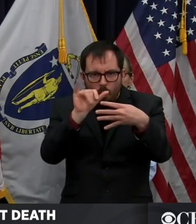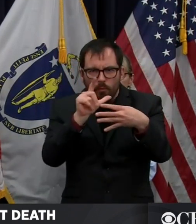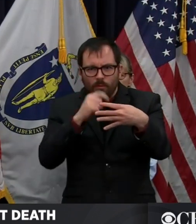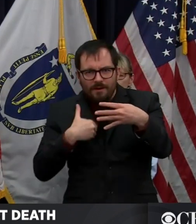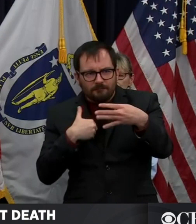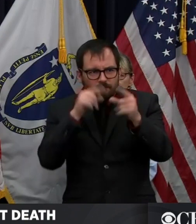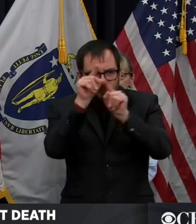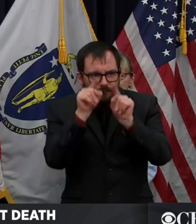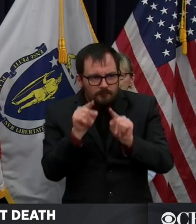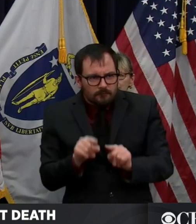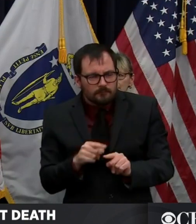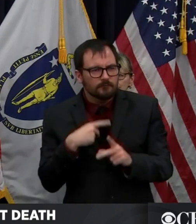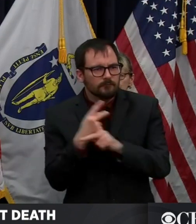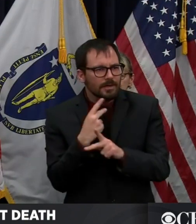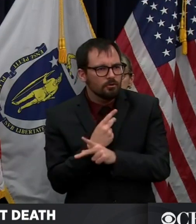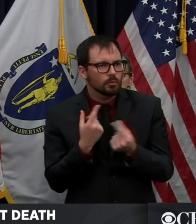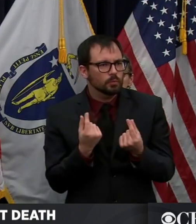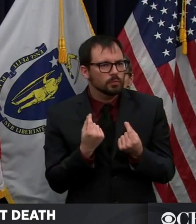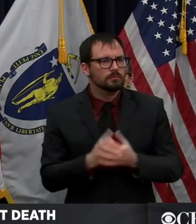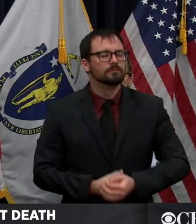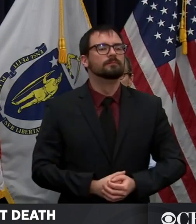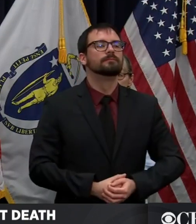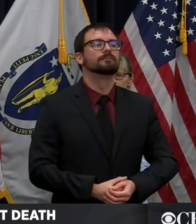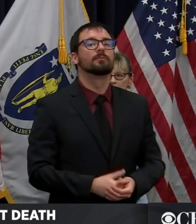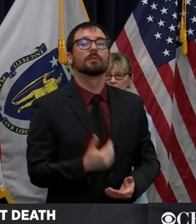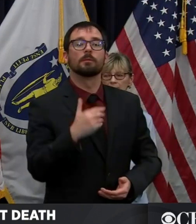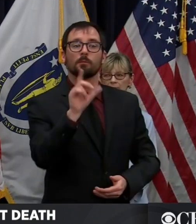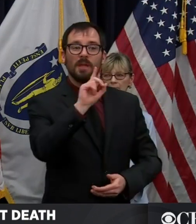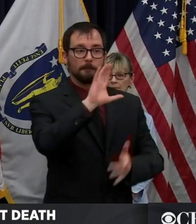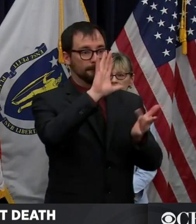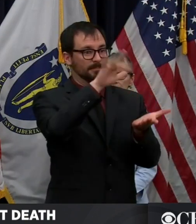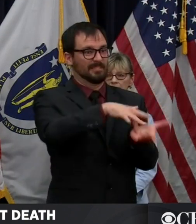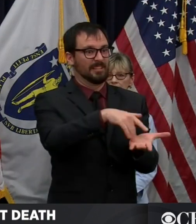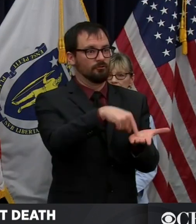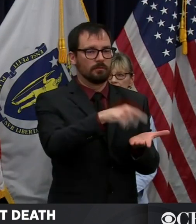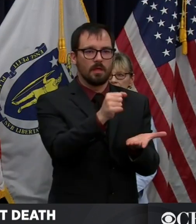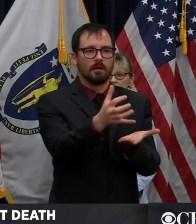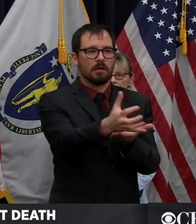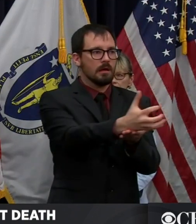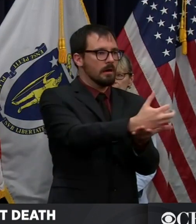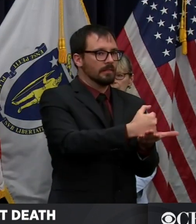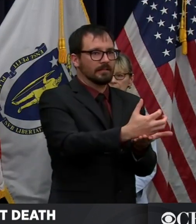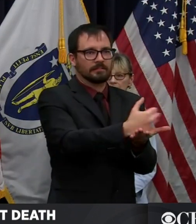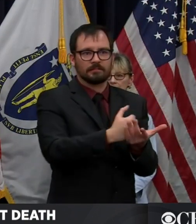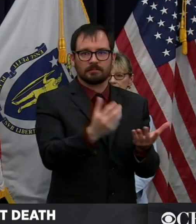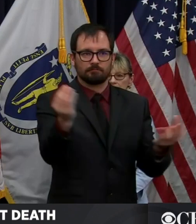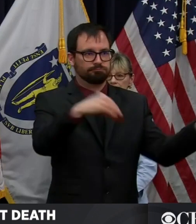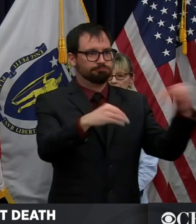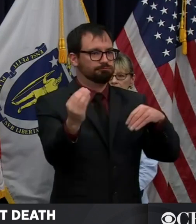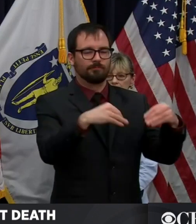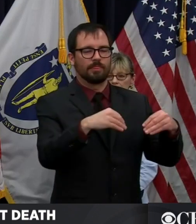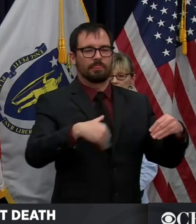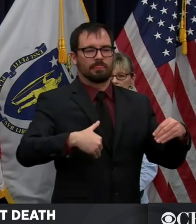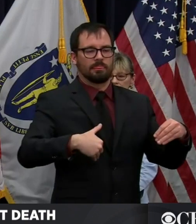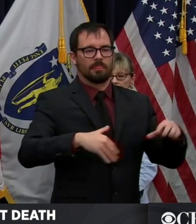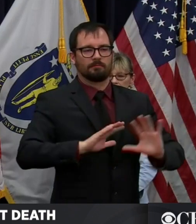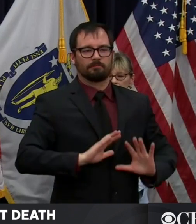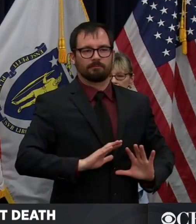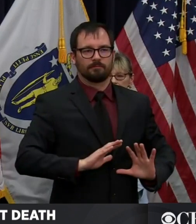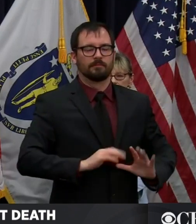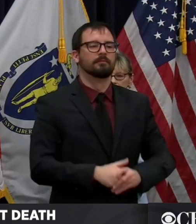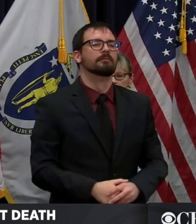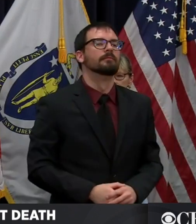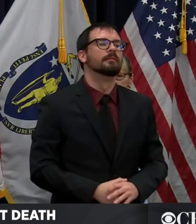these supplies. This effort is to supplement the existing excellent work being done by our state government.